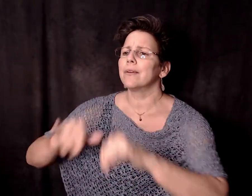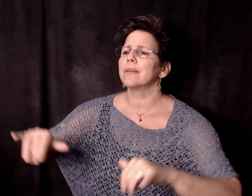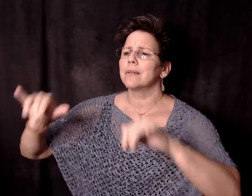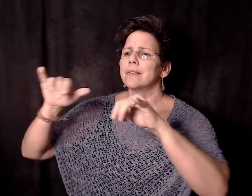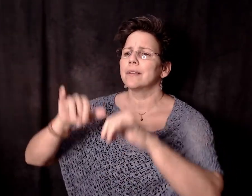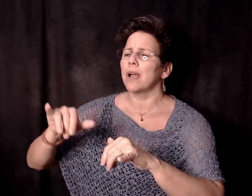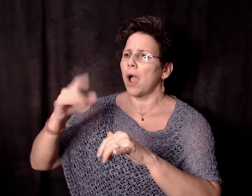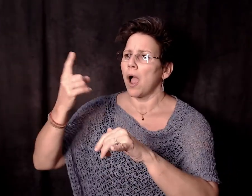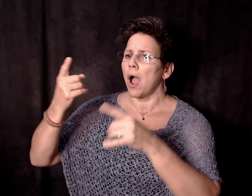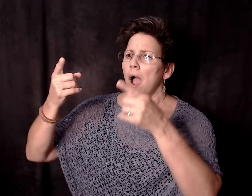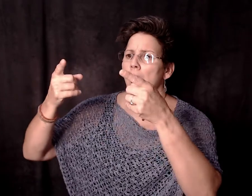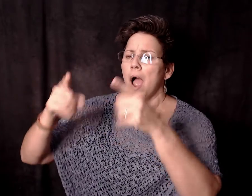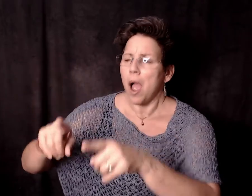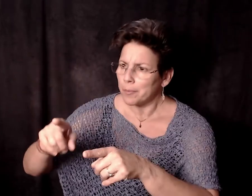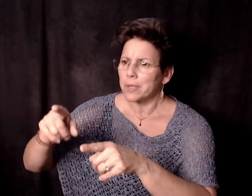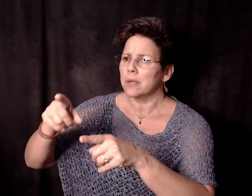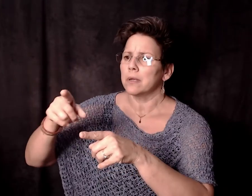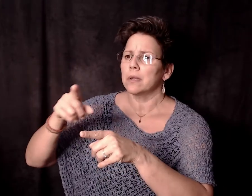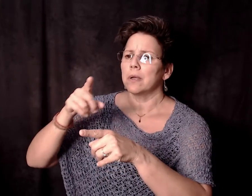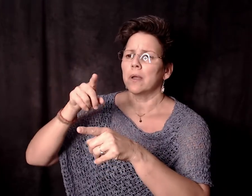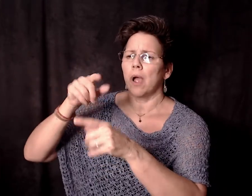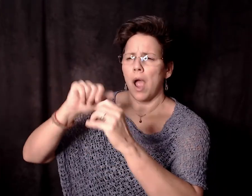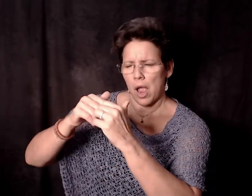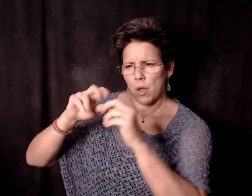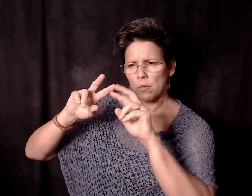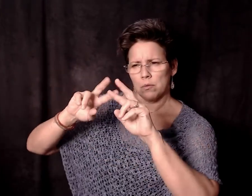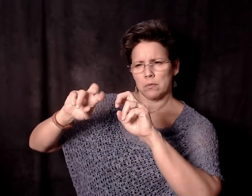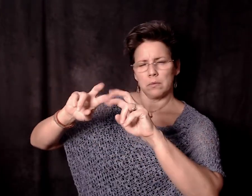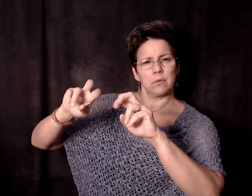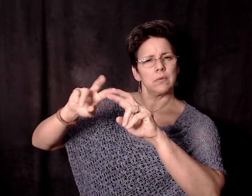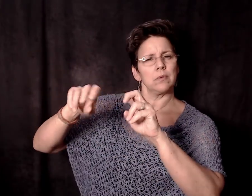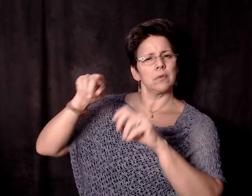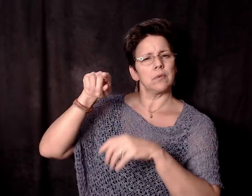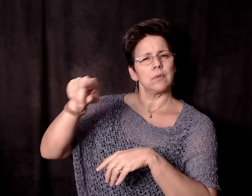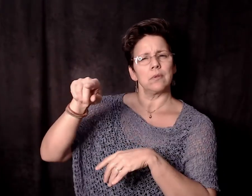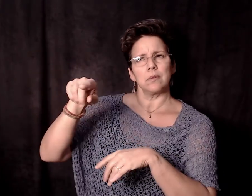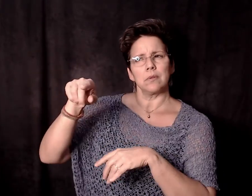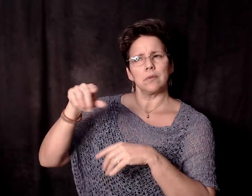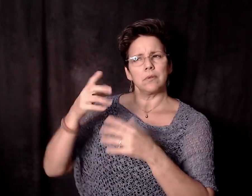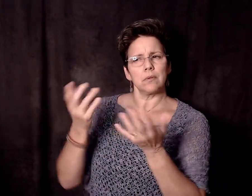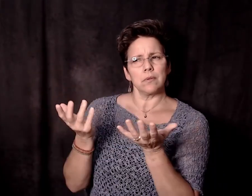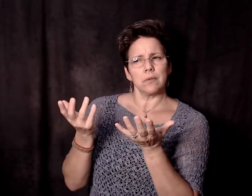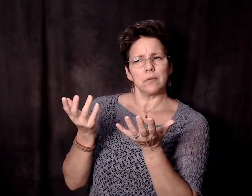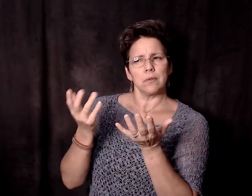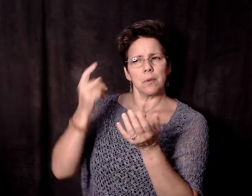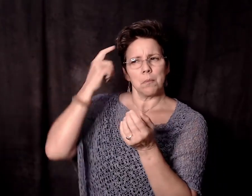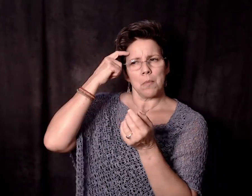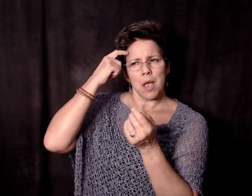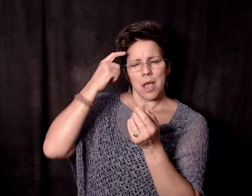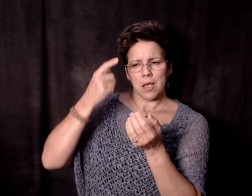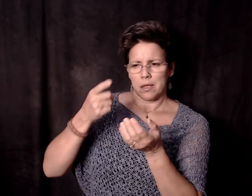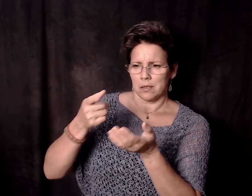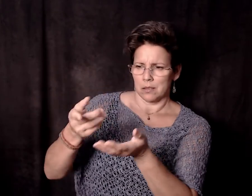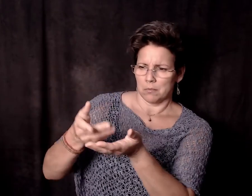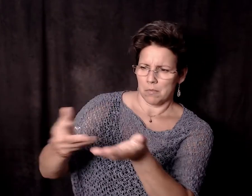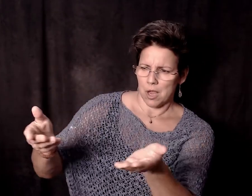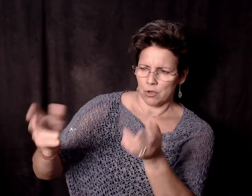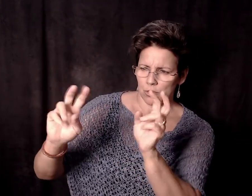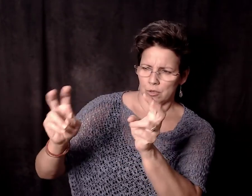including with all the other charges and stuff like that, but what that leads to some arrests? I wasn't threatening, but I wasn't threatening cops.